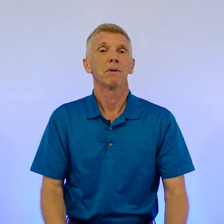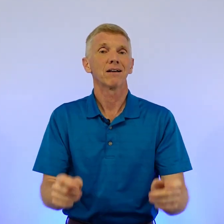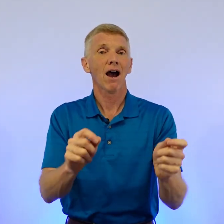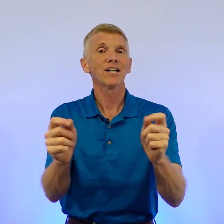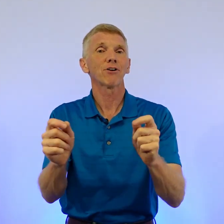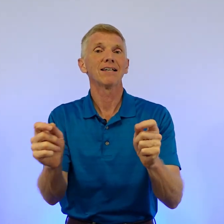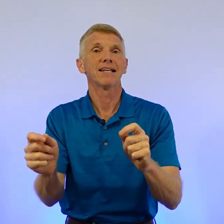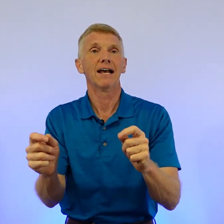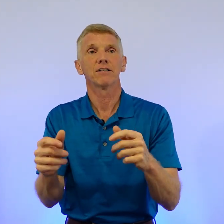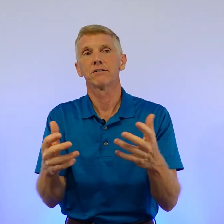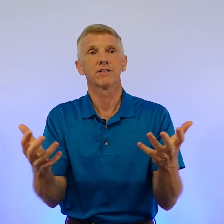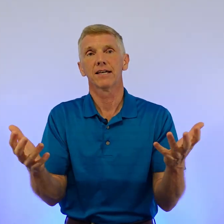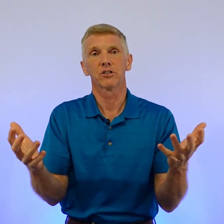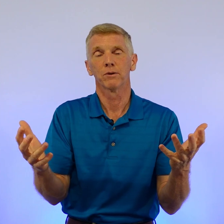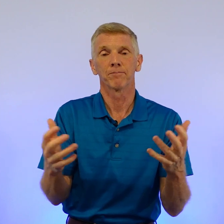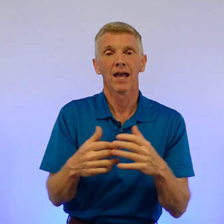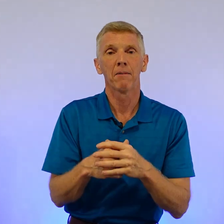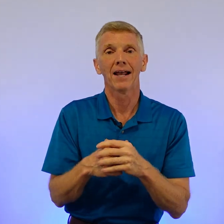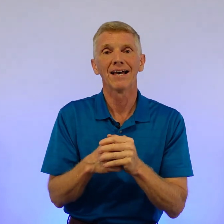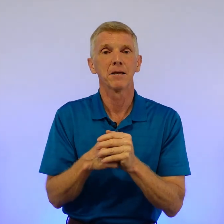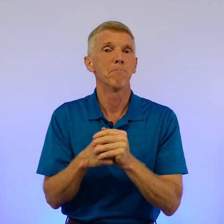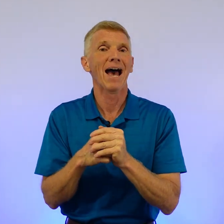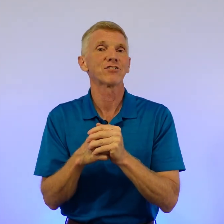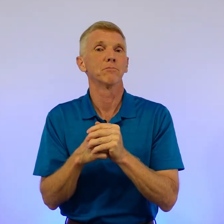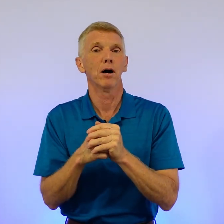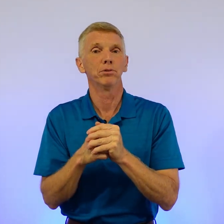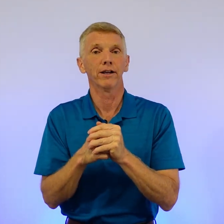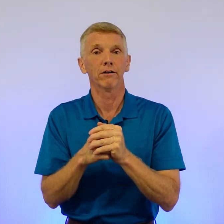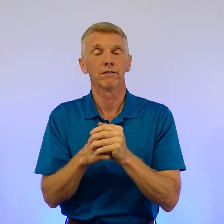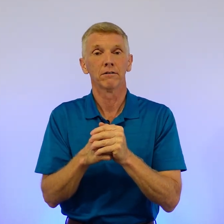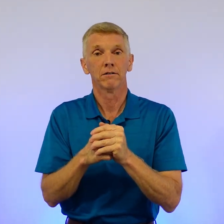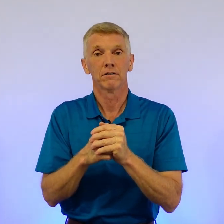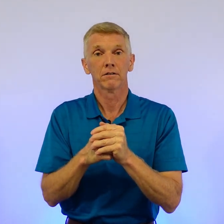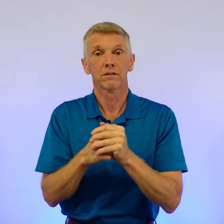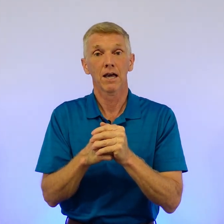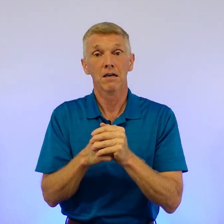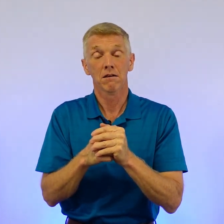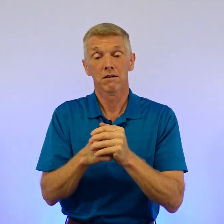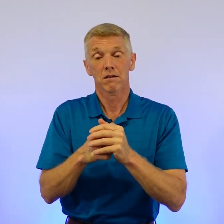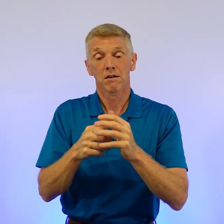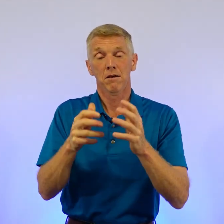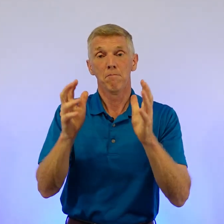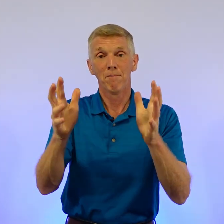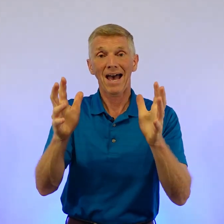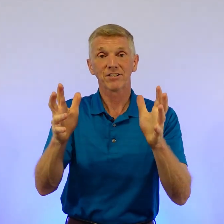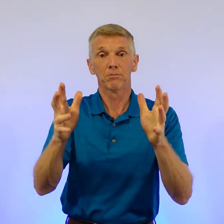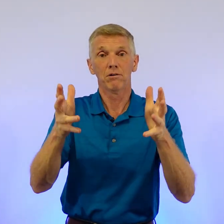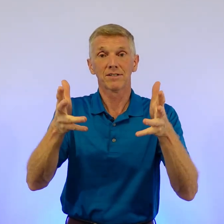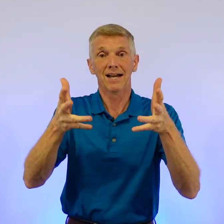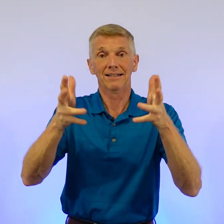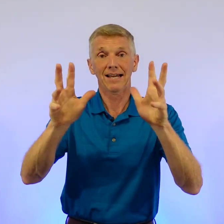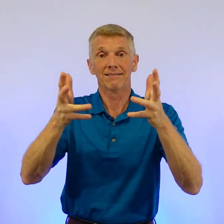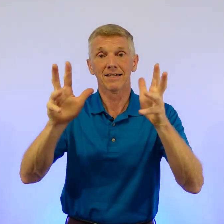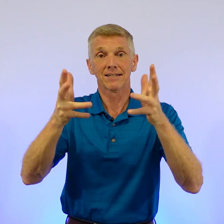I'm going to contrast that. Let's take this one. How about as a basketball player, okay? Basketball is signed like this,